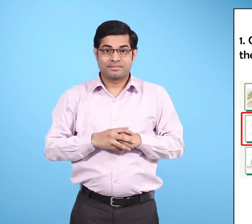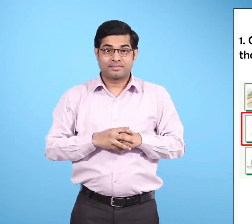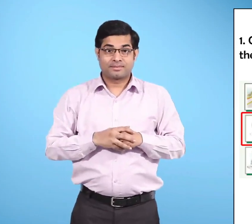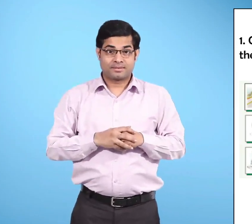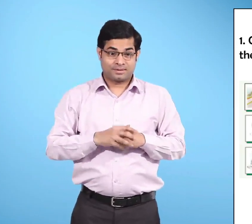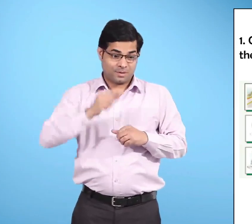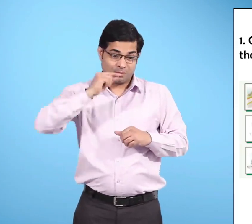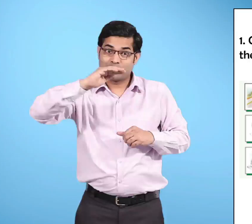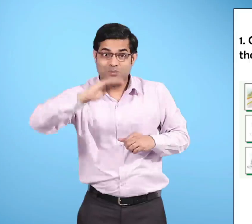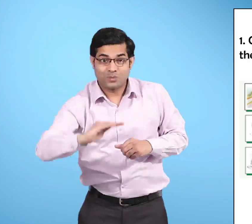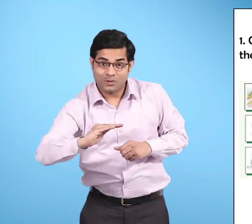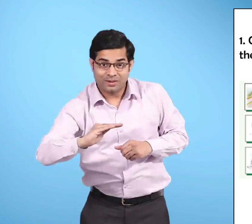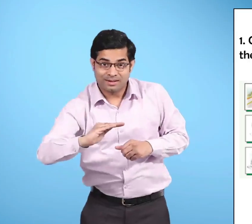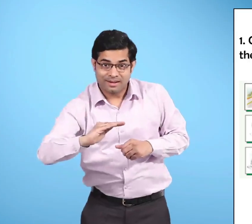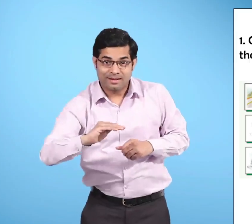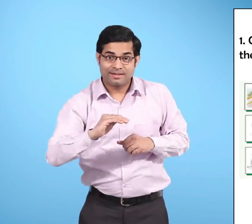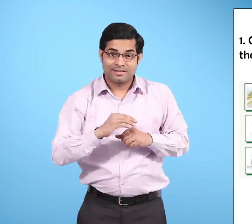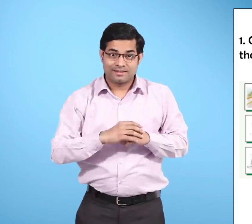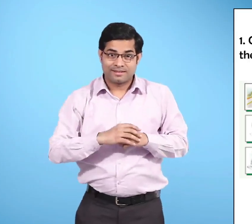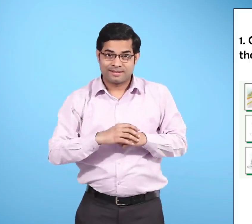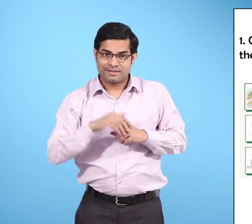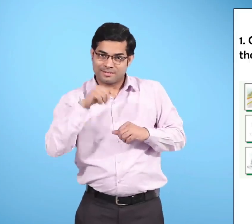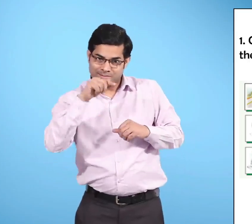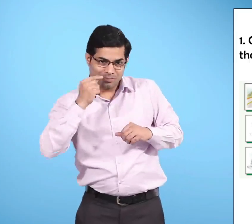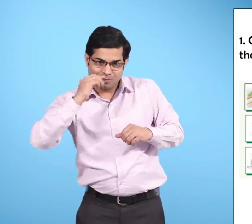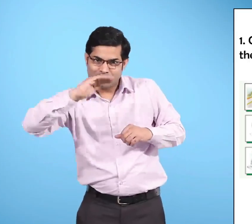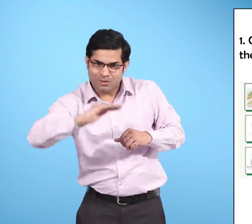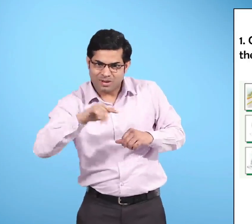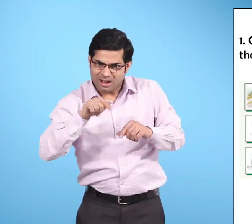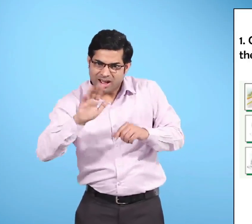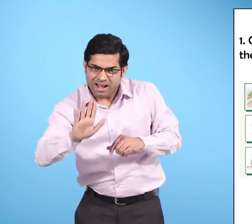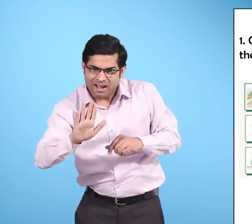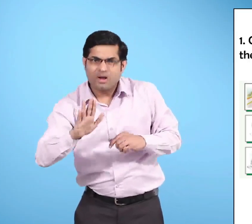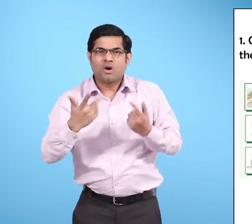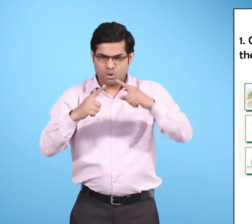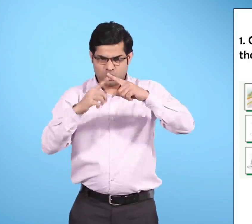And now we have a kid Is it a boy Or toy